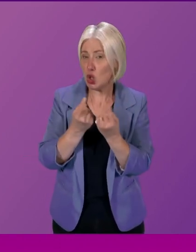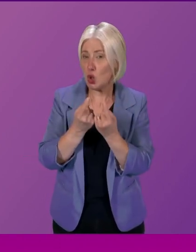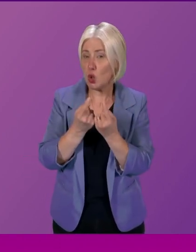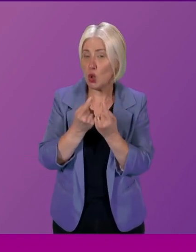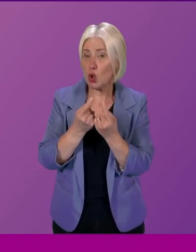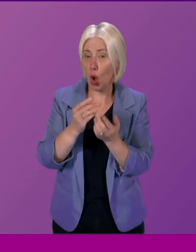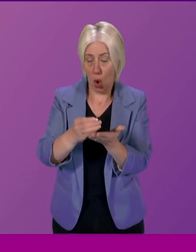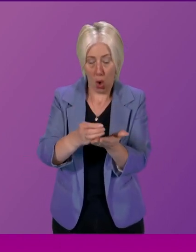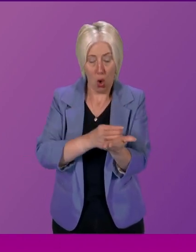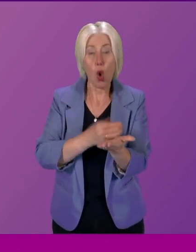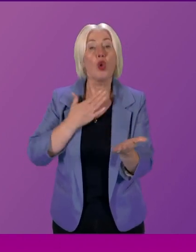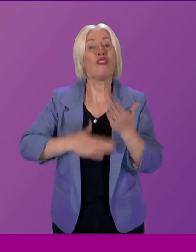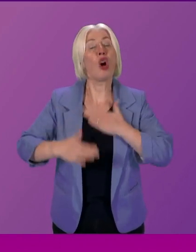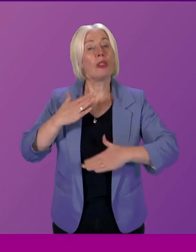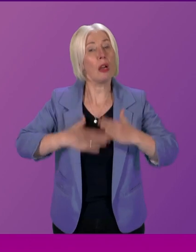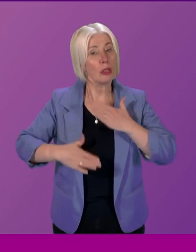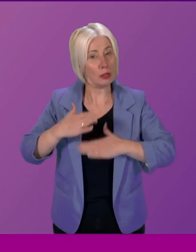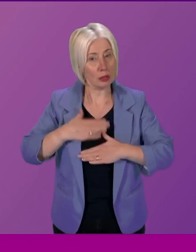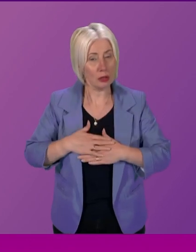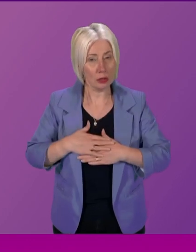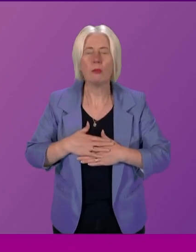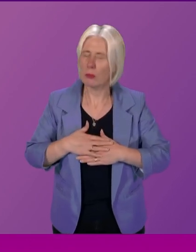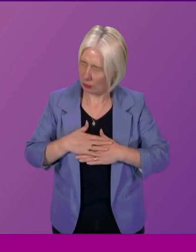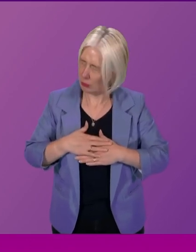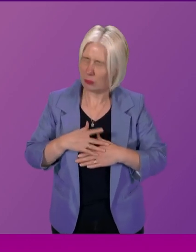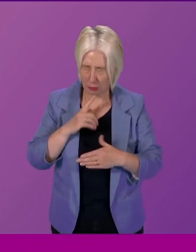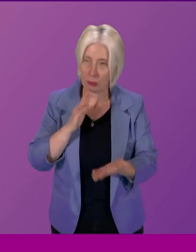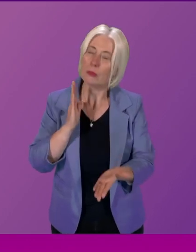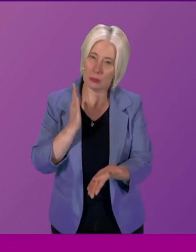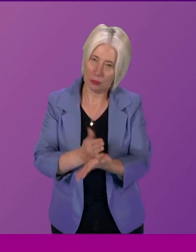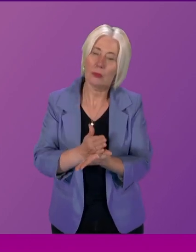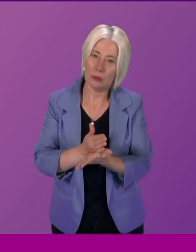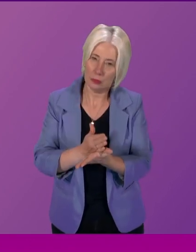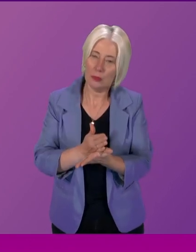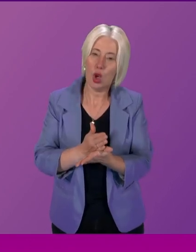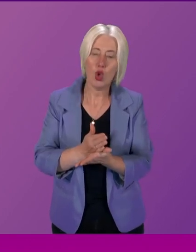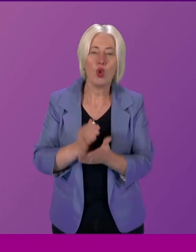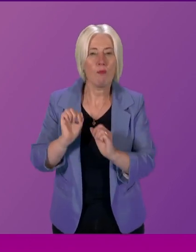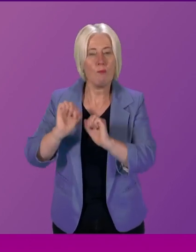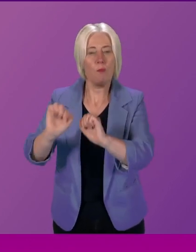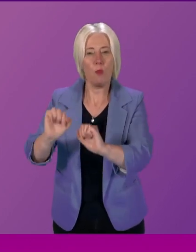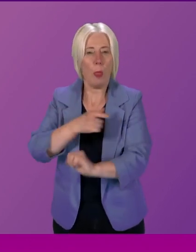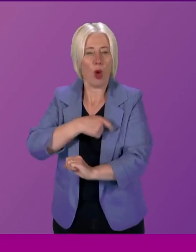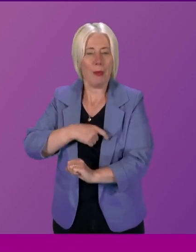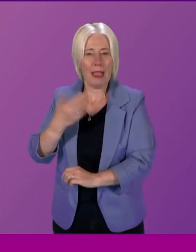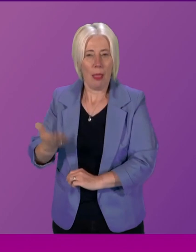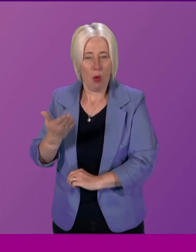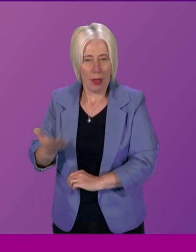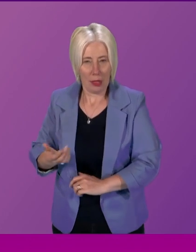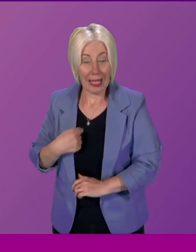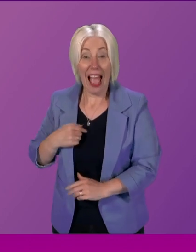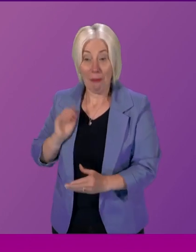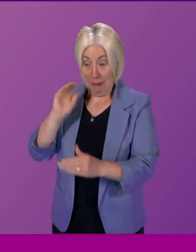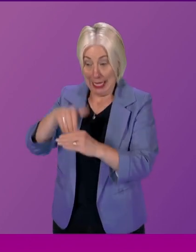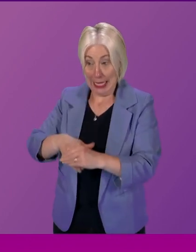conduct that was mentioned I absolutely believe that should run with the current committee at the moment I believe having sat on